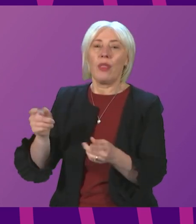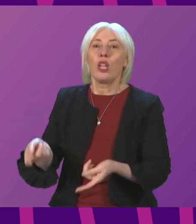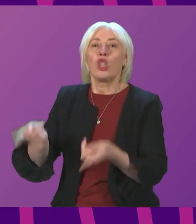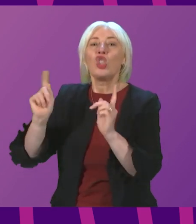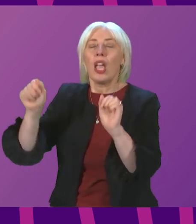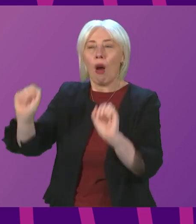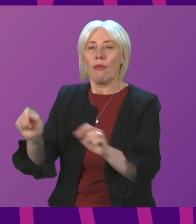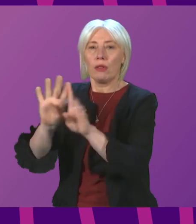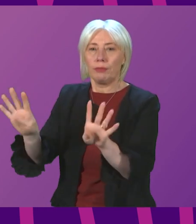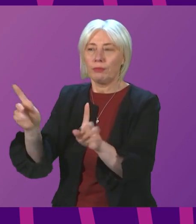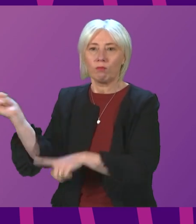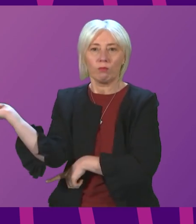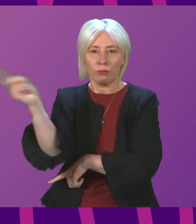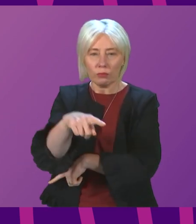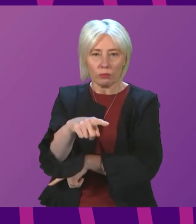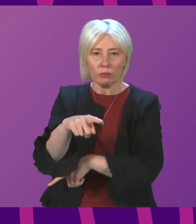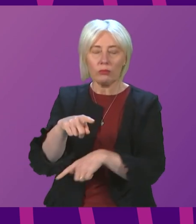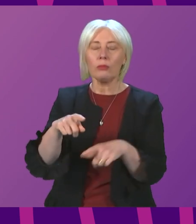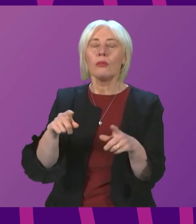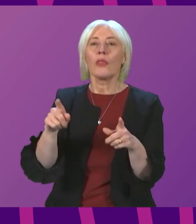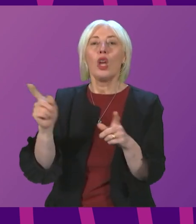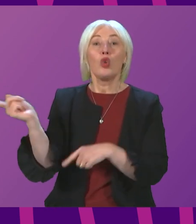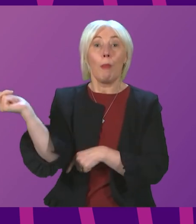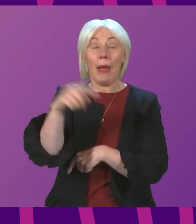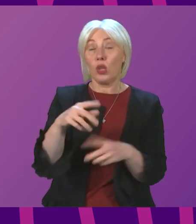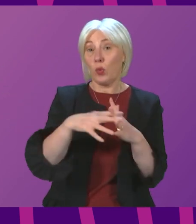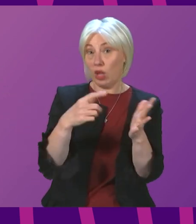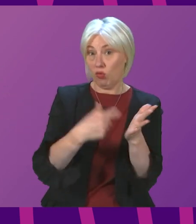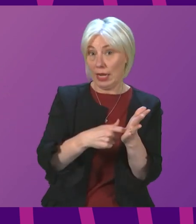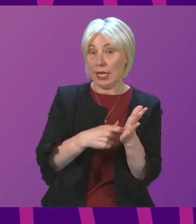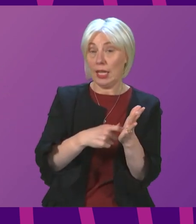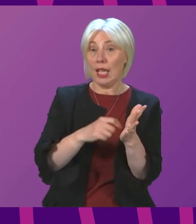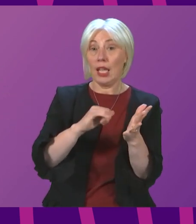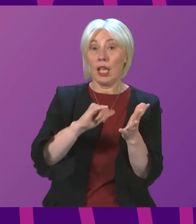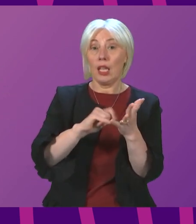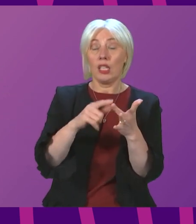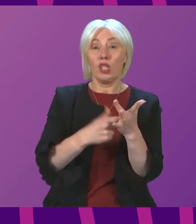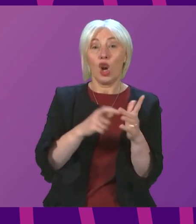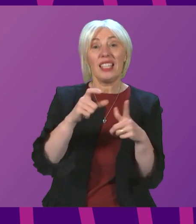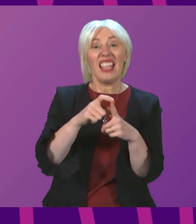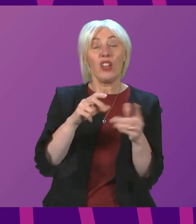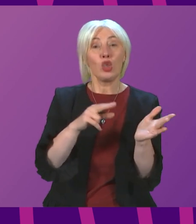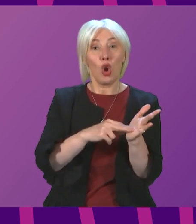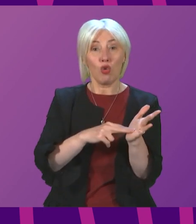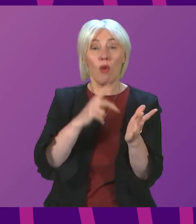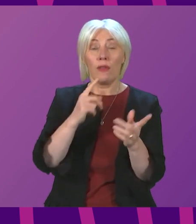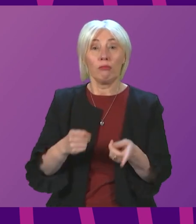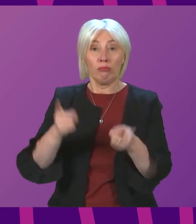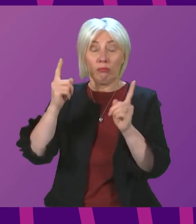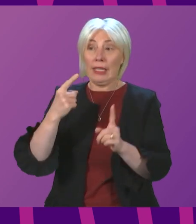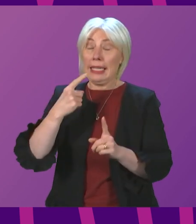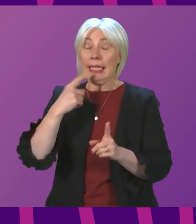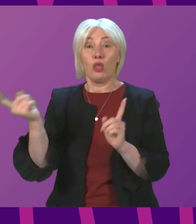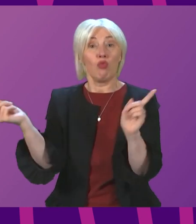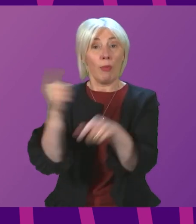as far as I'm aware, Mr Rennie has not press released the reply. David Norgrove, the chair of the UK statistics authority, says in his